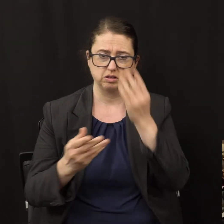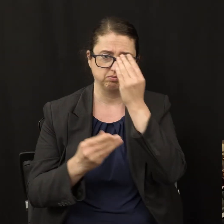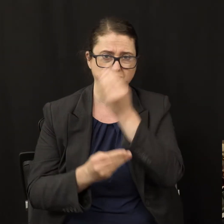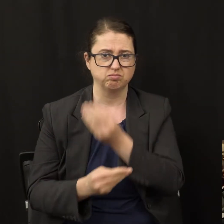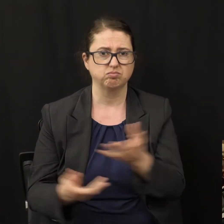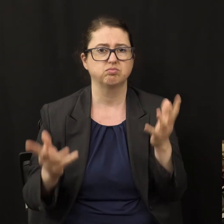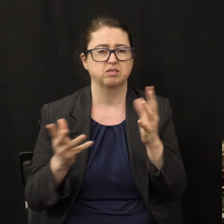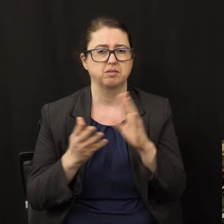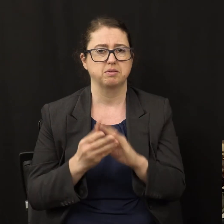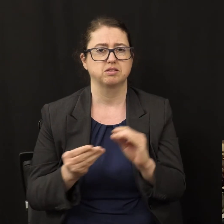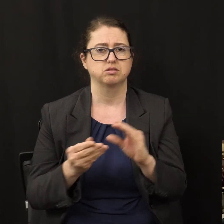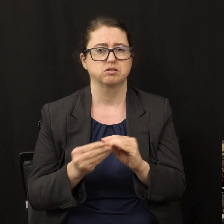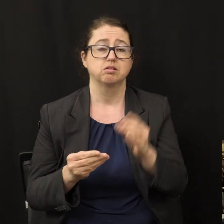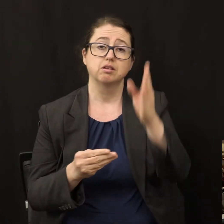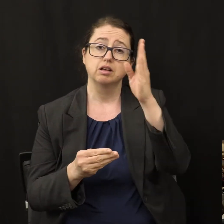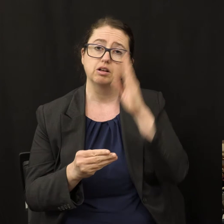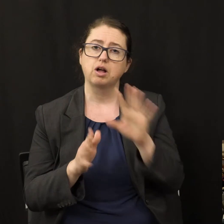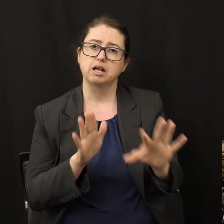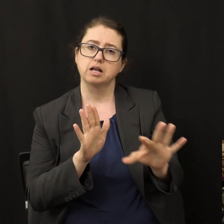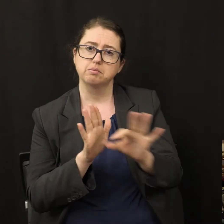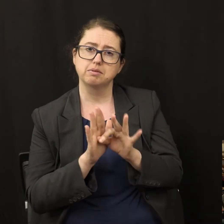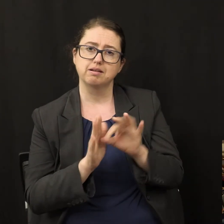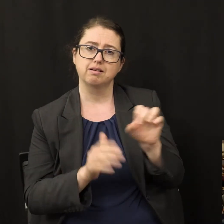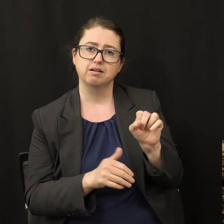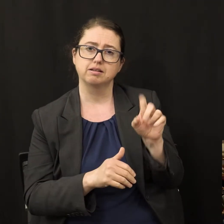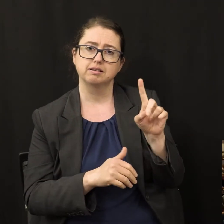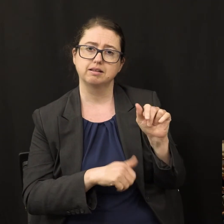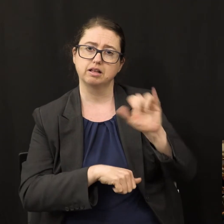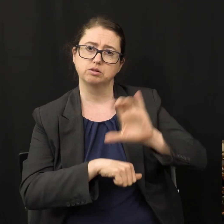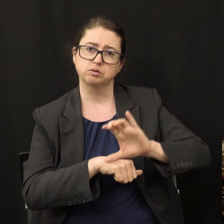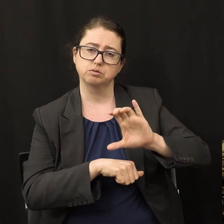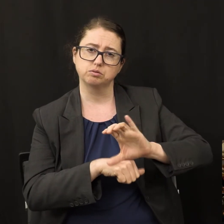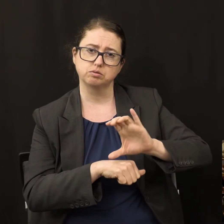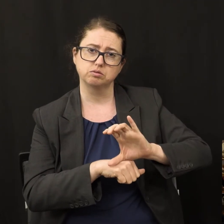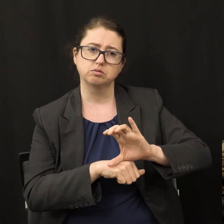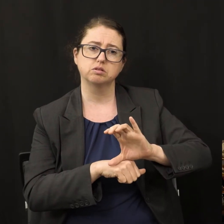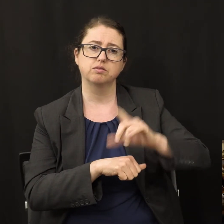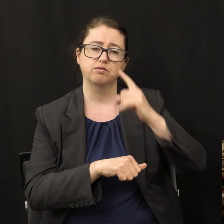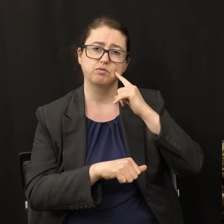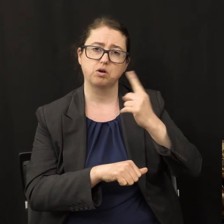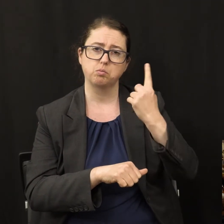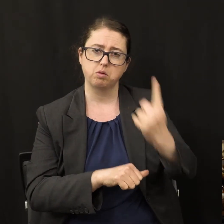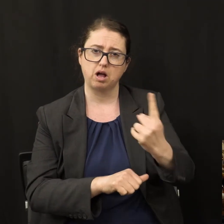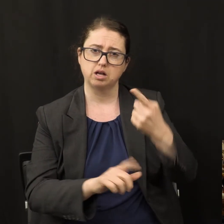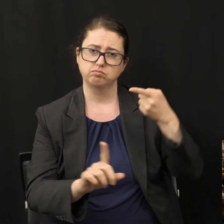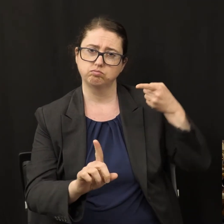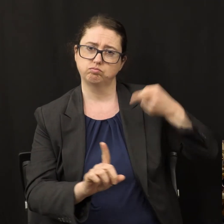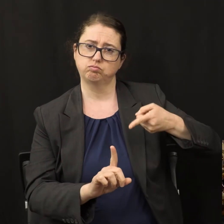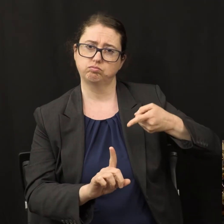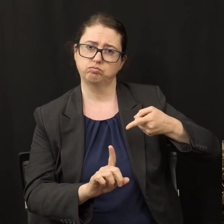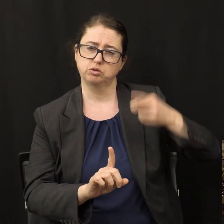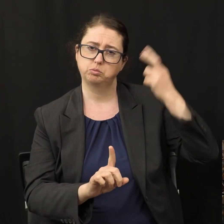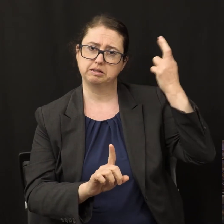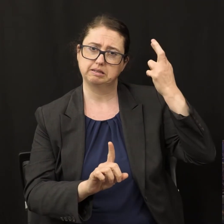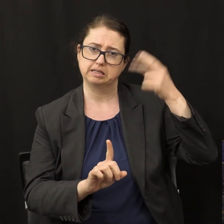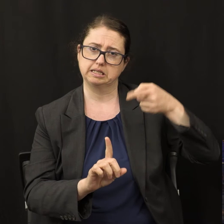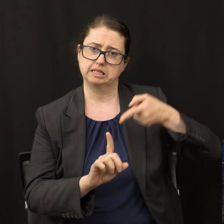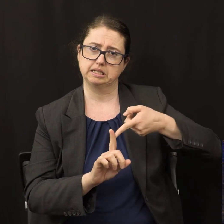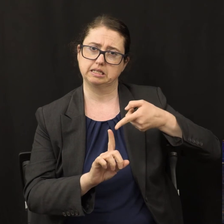God has chosen the Seventh-day Adventist church for one specific purpose. And that is to